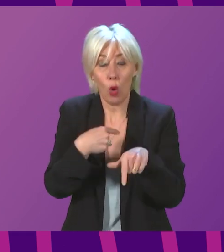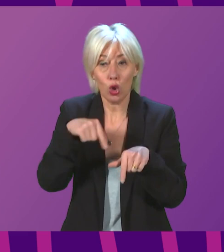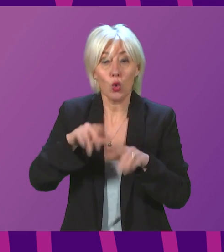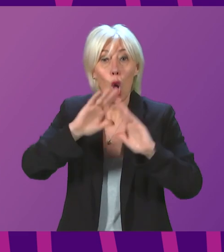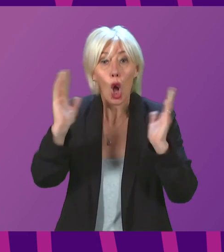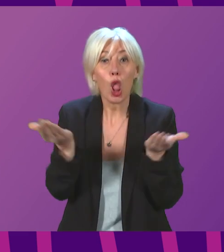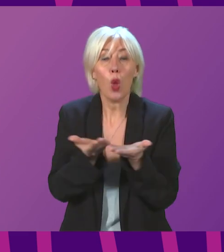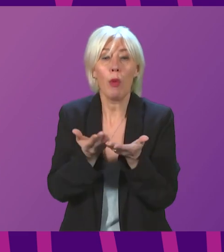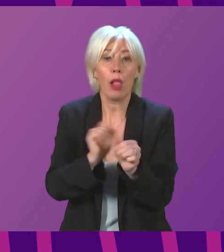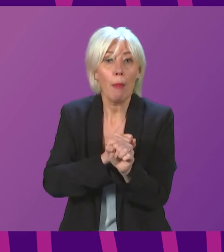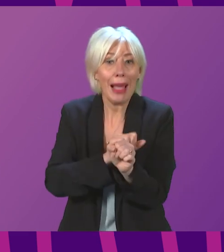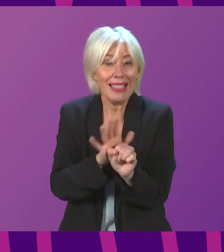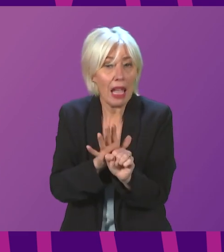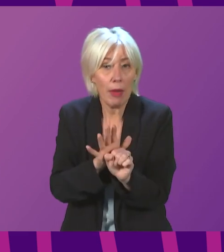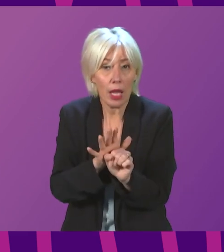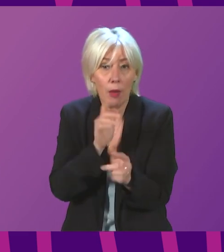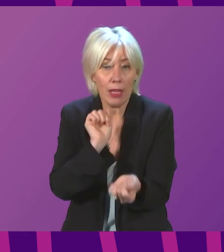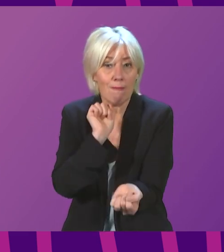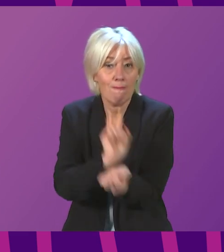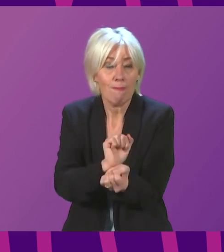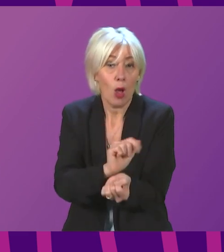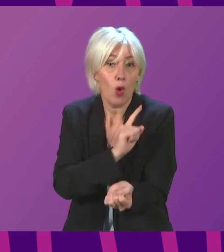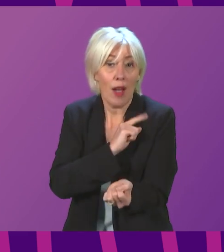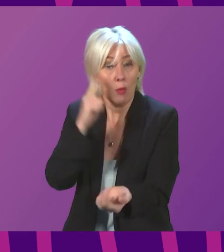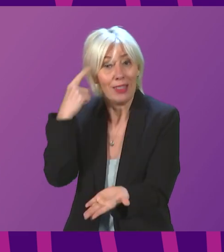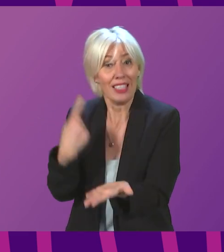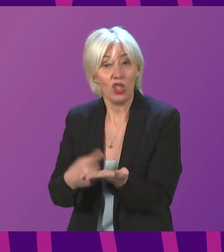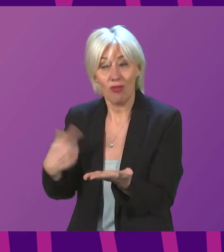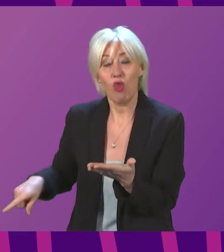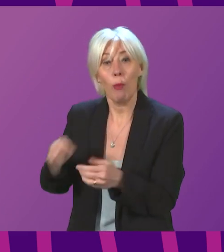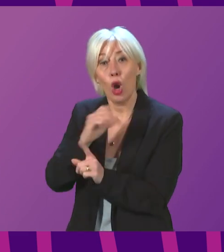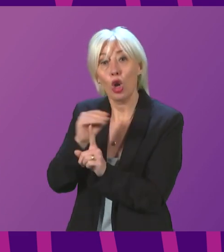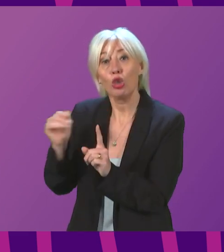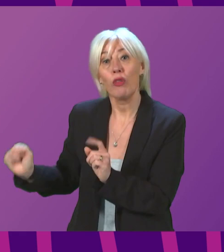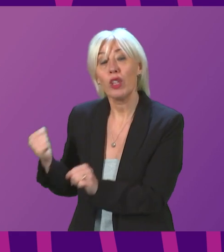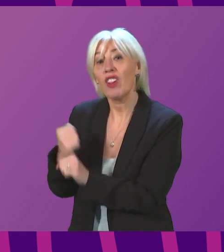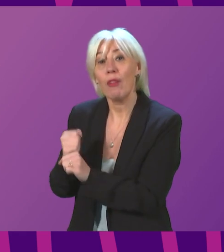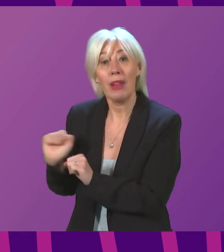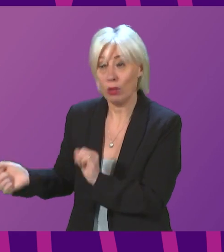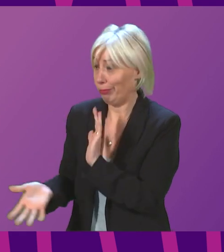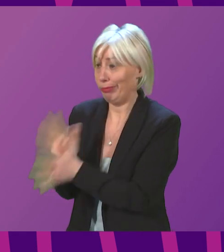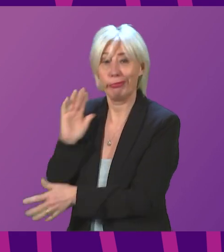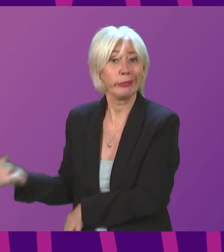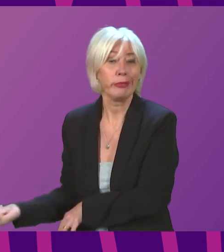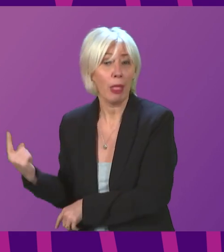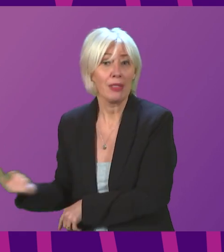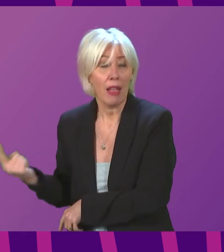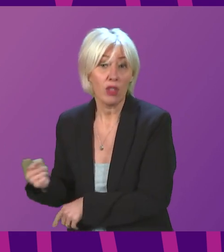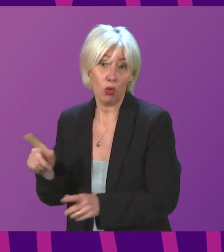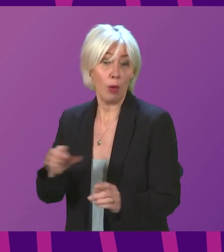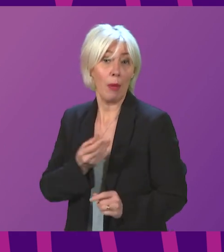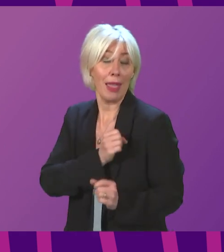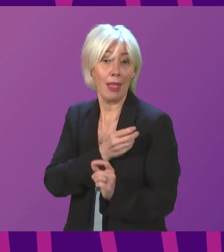pandemic was not being constrained by decisions of a Conservative government that are in a complete mess so perhaps Labour